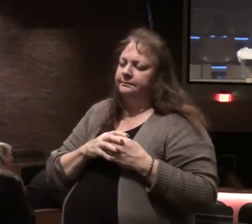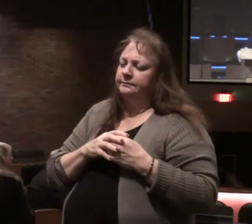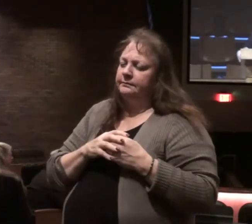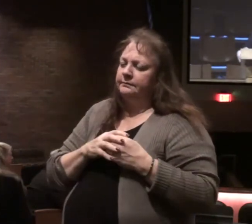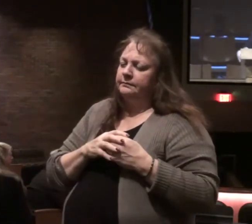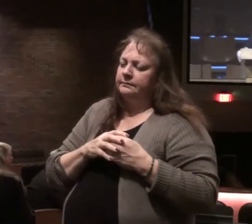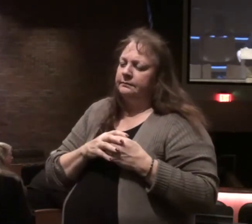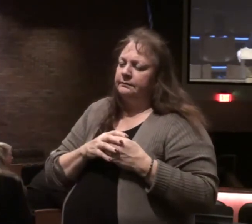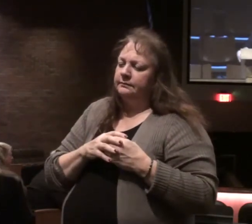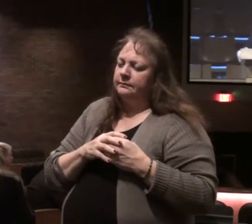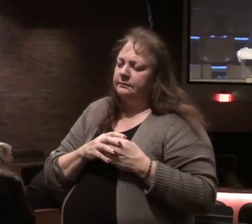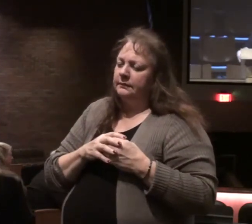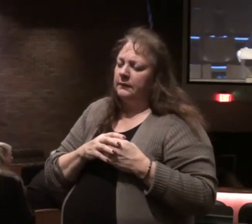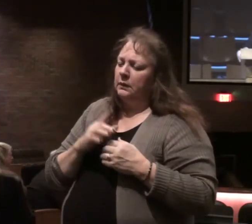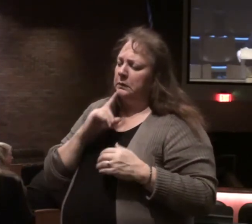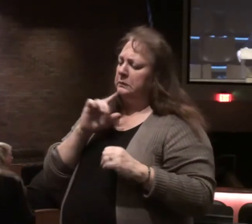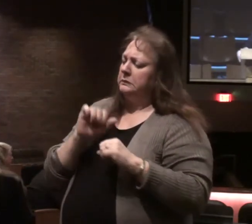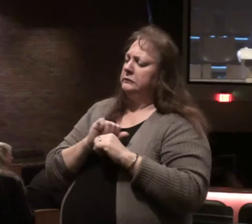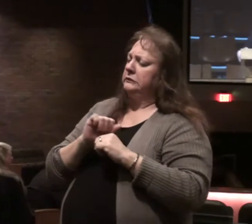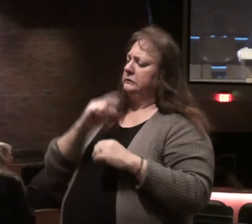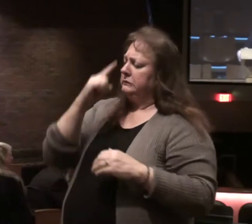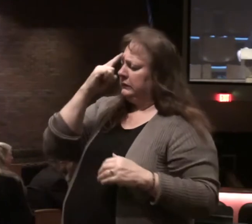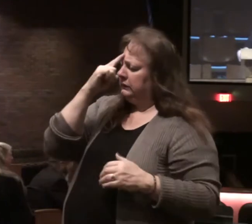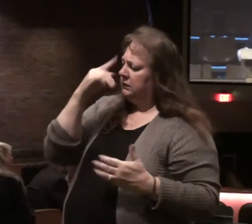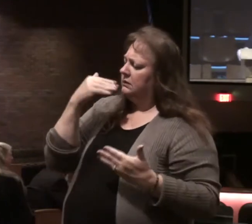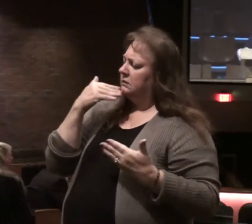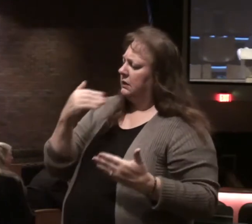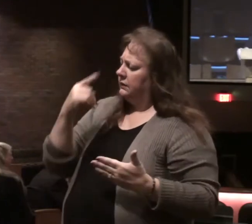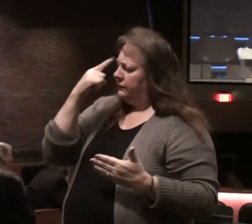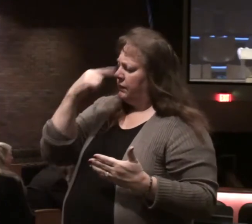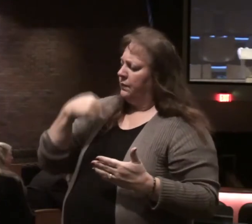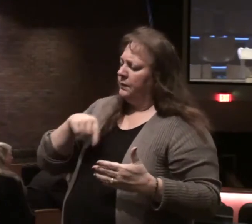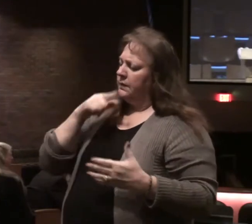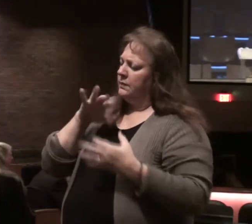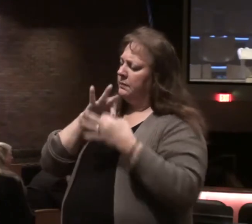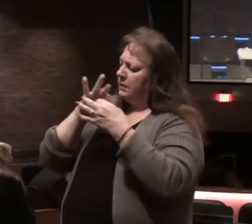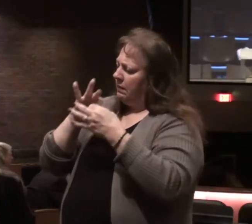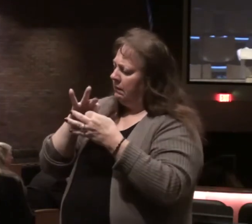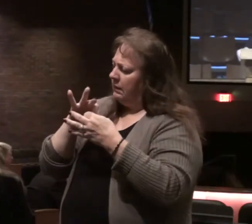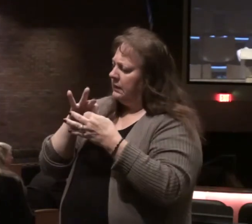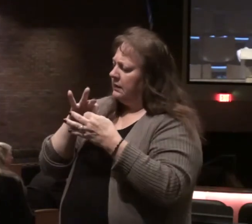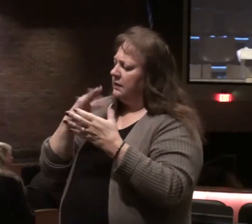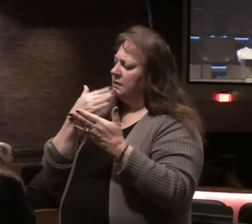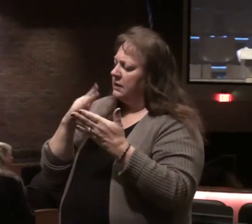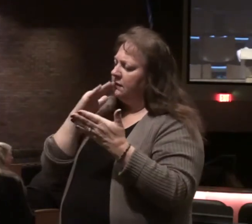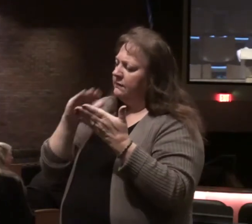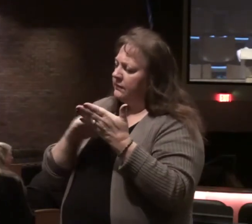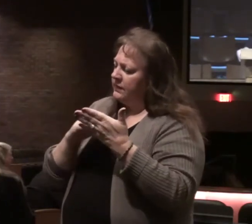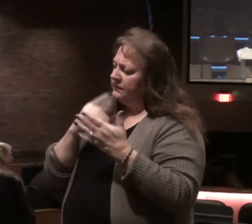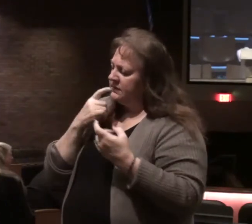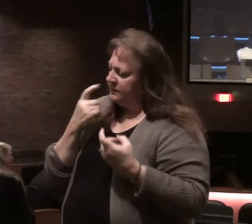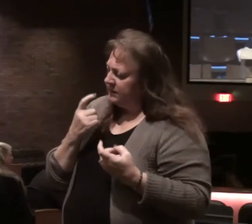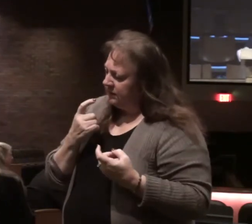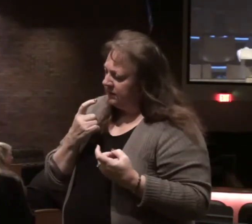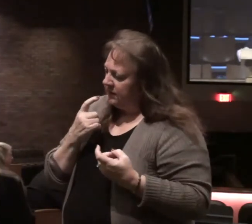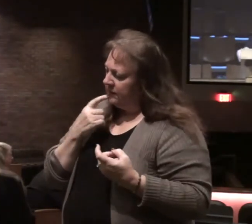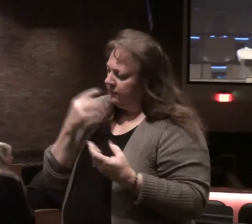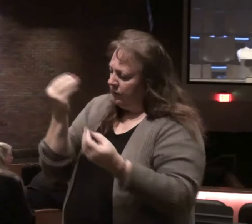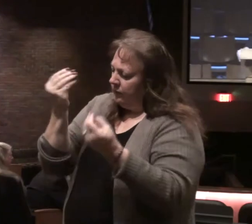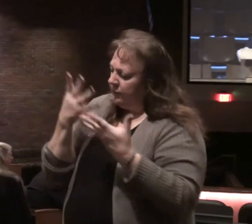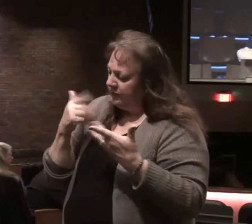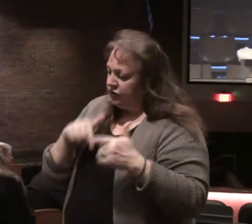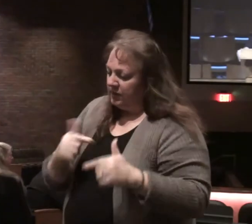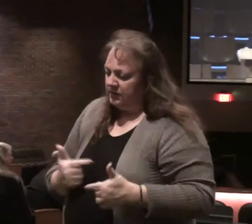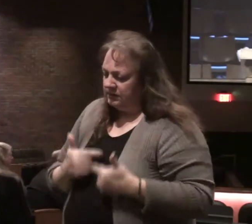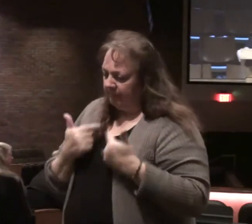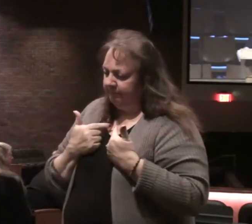but it's a somber thought Lord thank you of those who belong to you though thank you for the forgiveness of sins for the provision in this